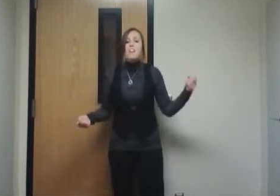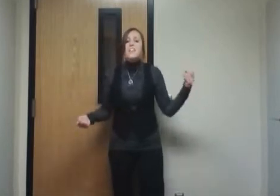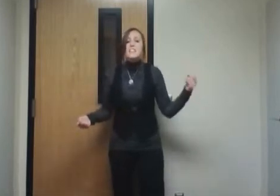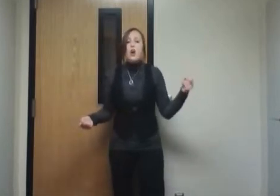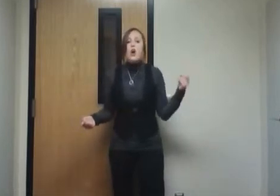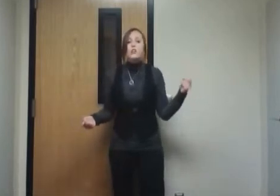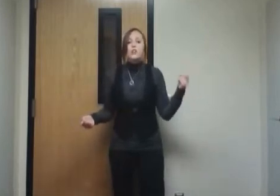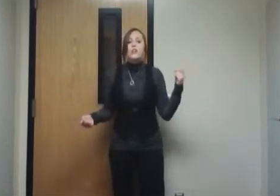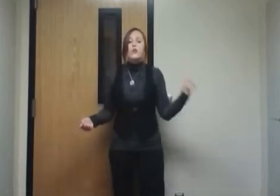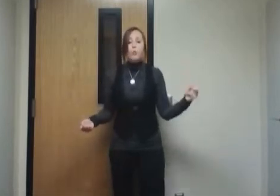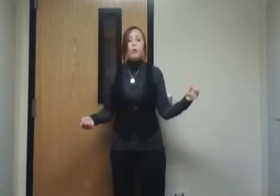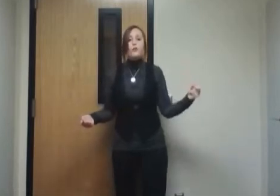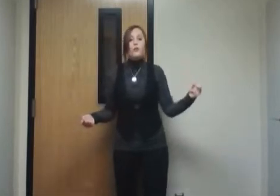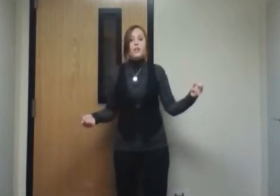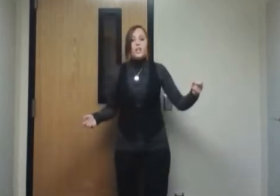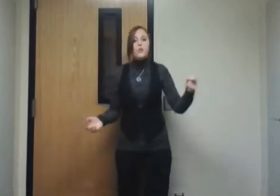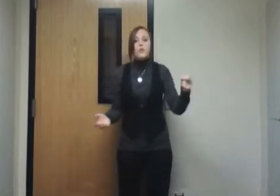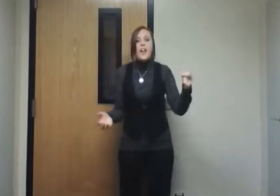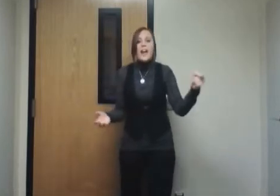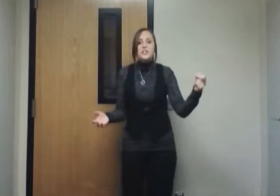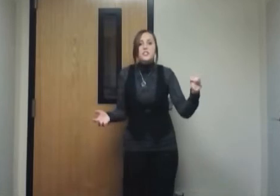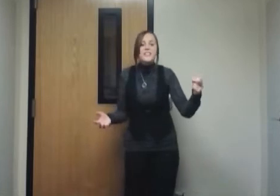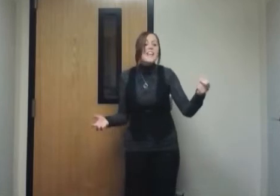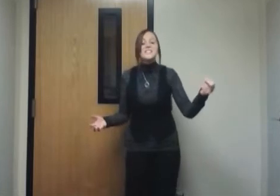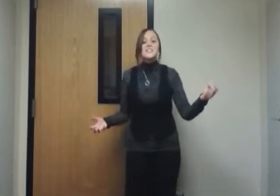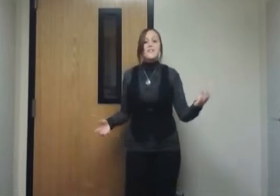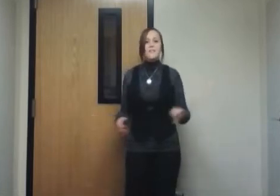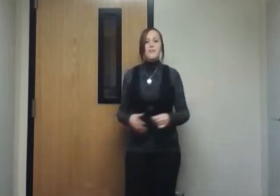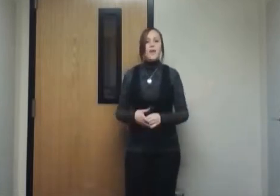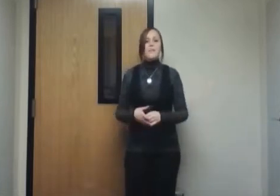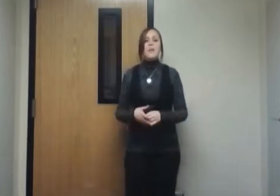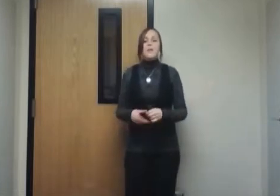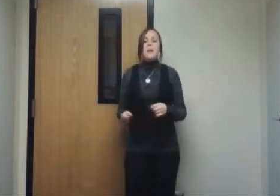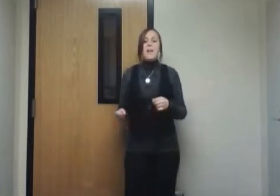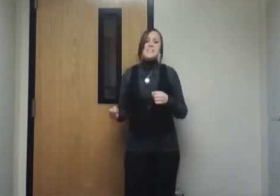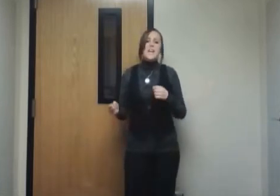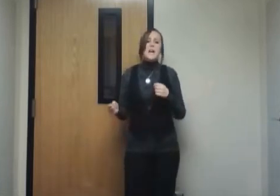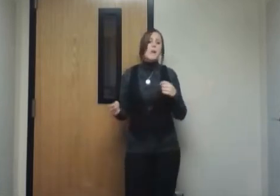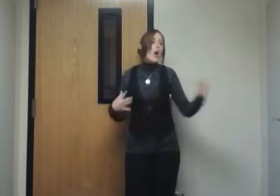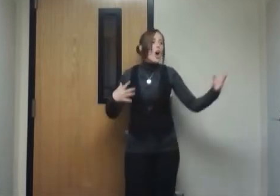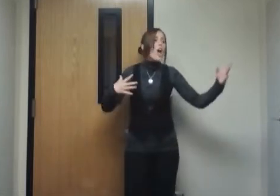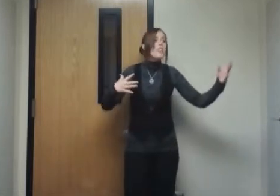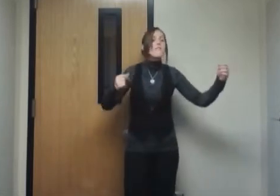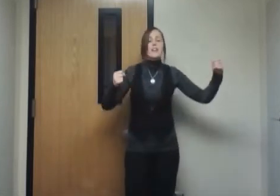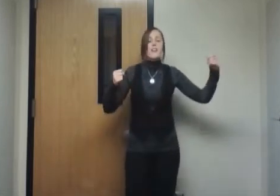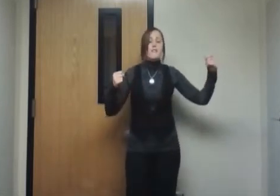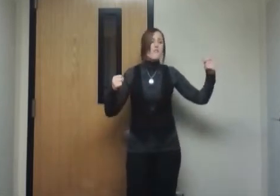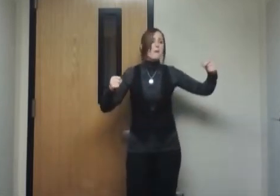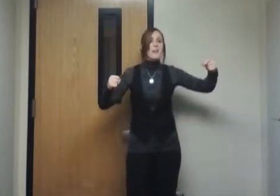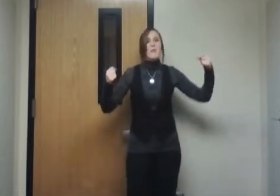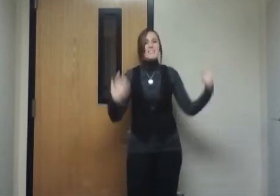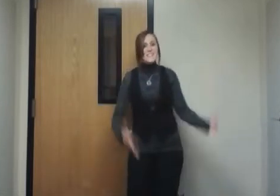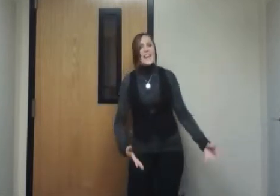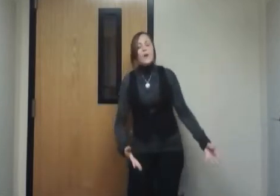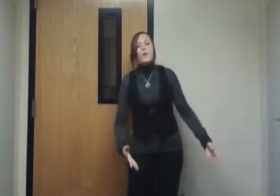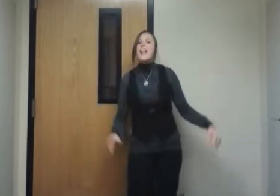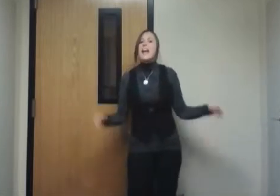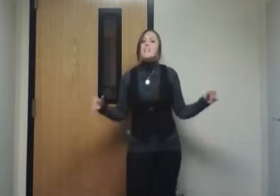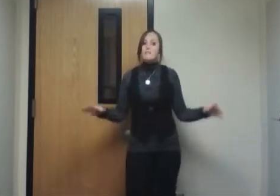than our current quarter. You could actually get stuff for them. But as time went on, the value of our money went down and the